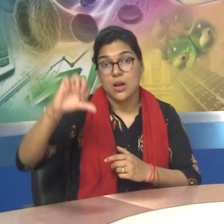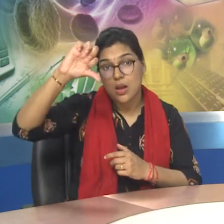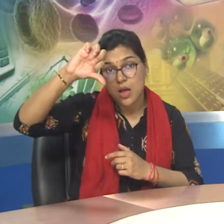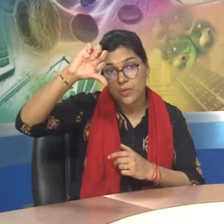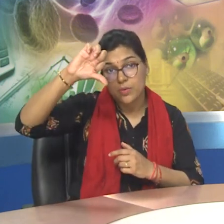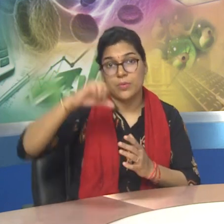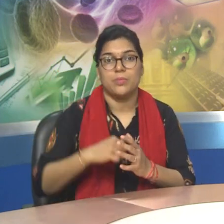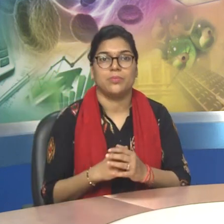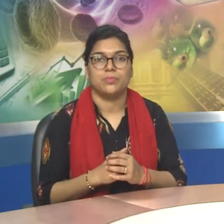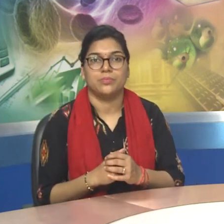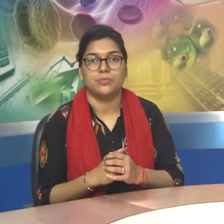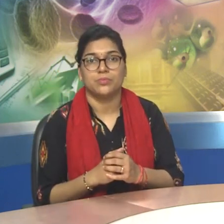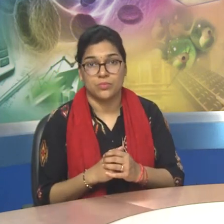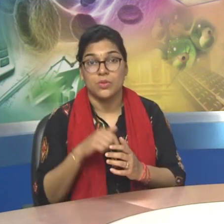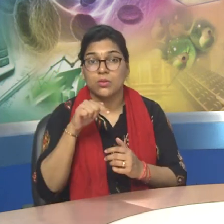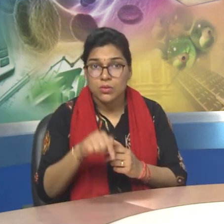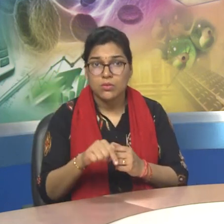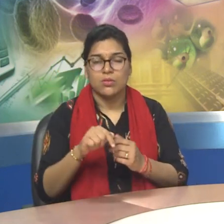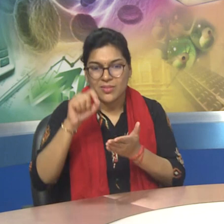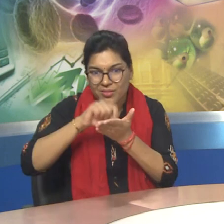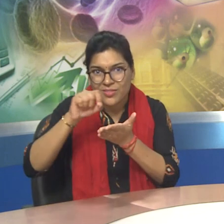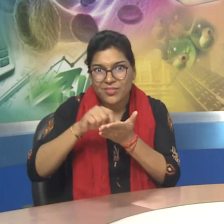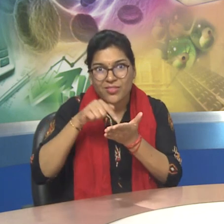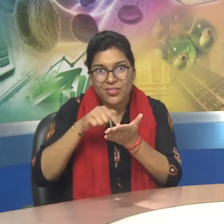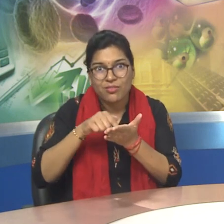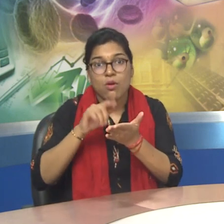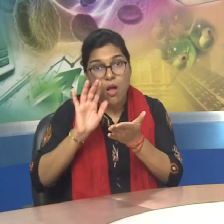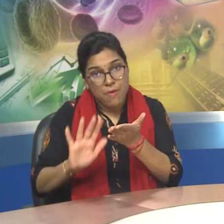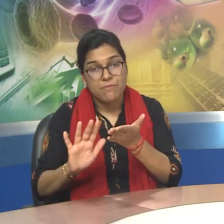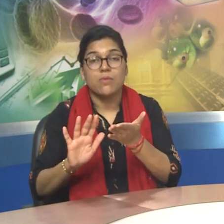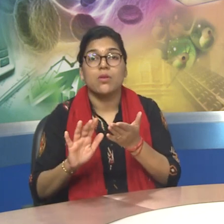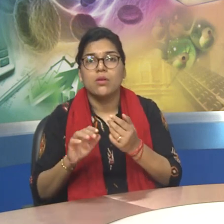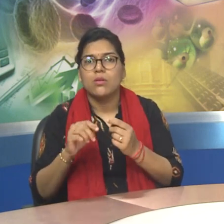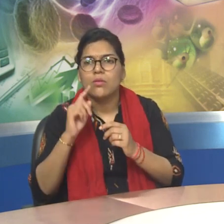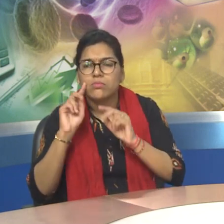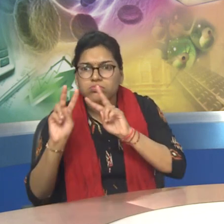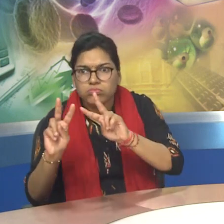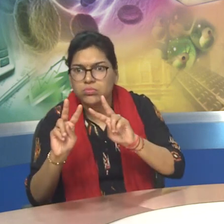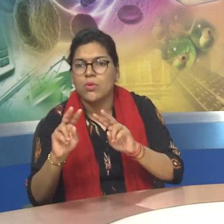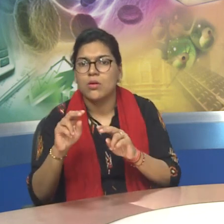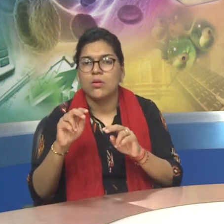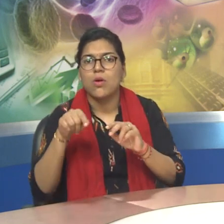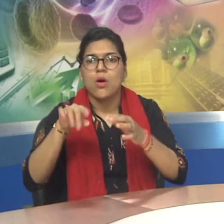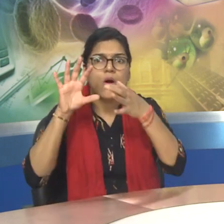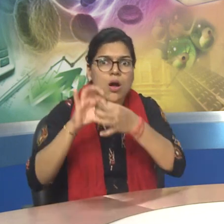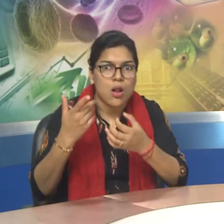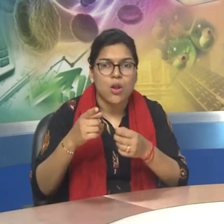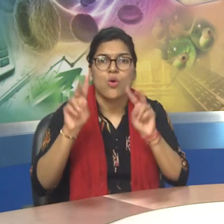Point 9. Each has the address of the Point 9. Another page Description Heads ofgheter Adv